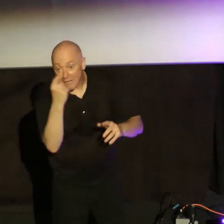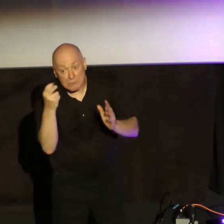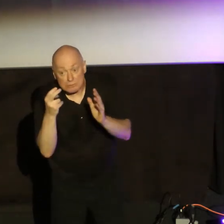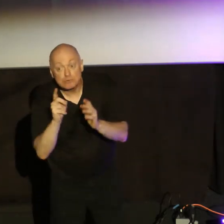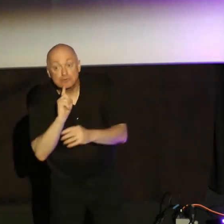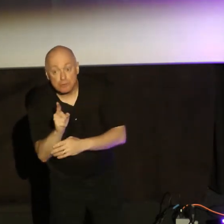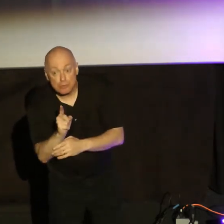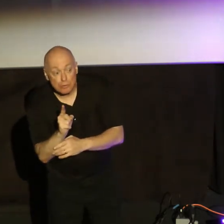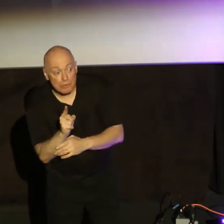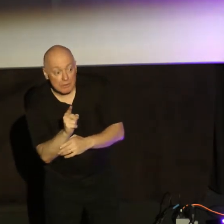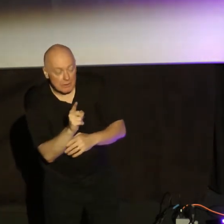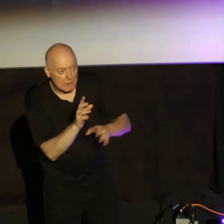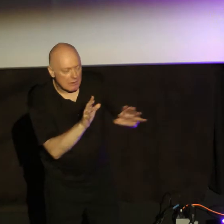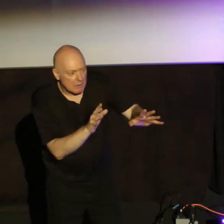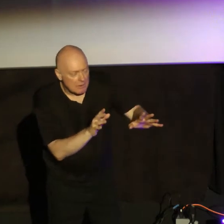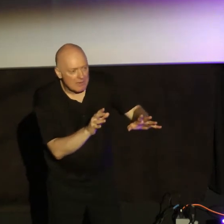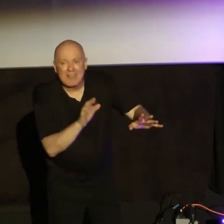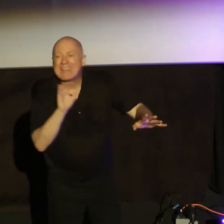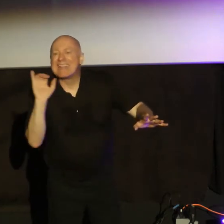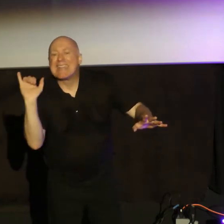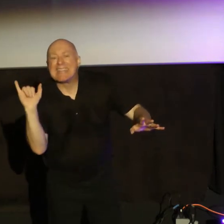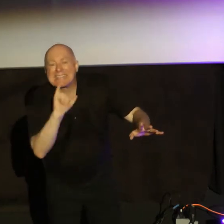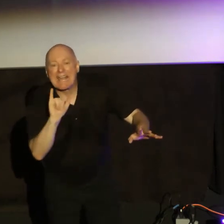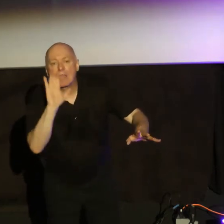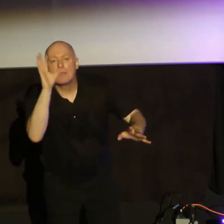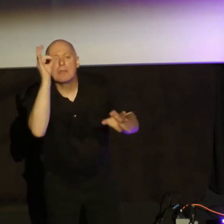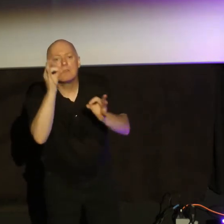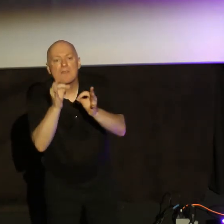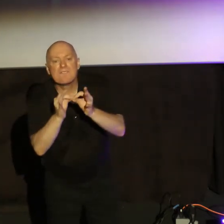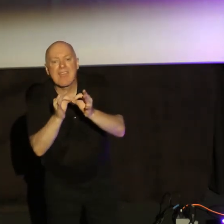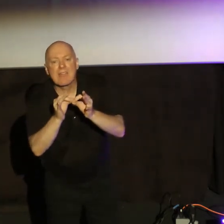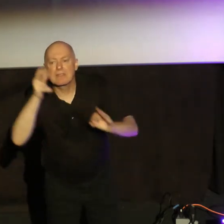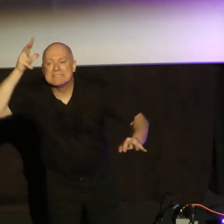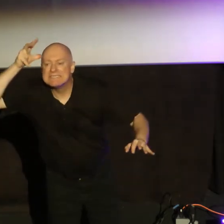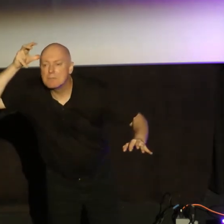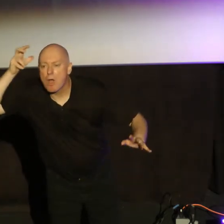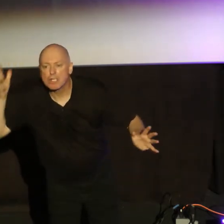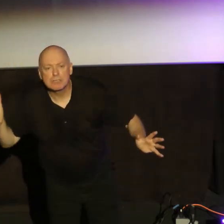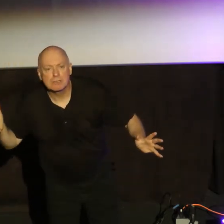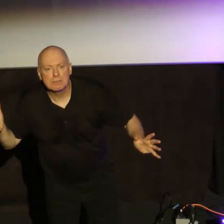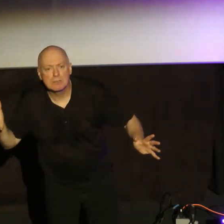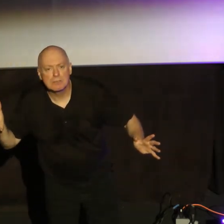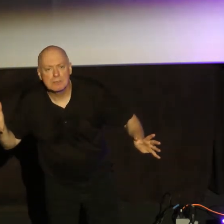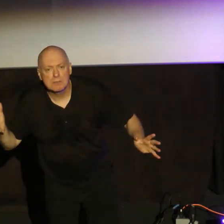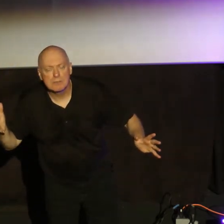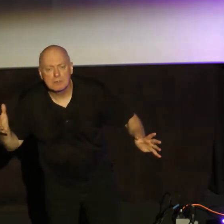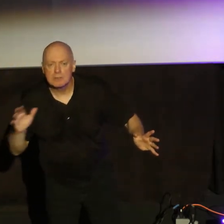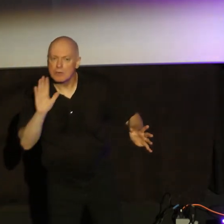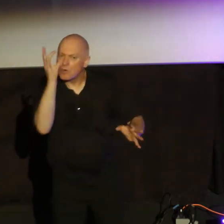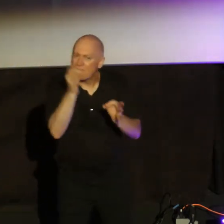In those moments then, it's as if your faith is demonic. It has those characteristics. It's dead.